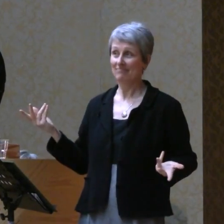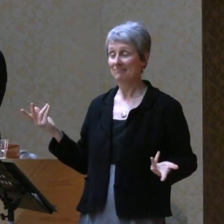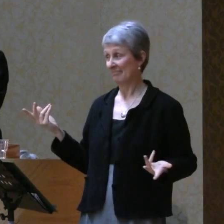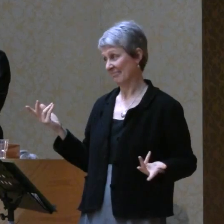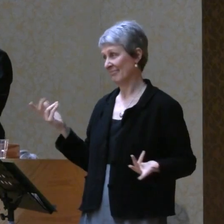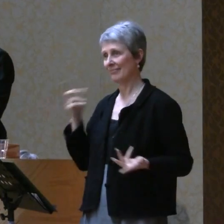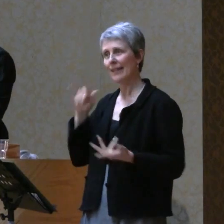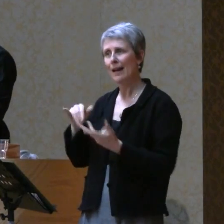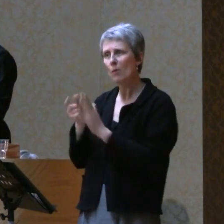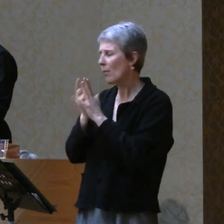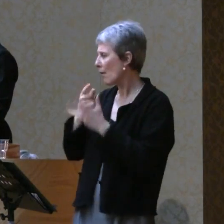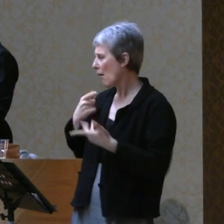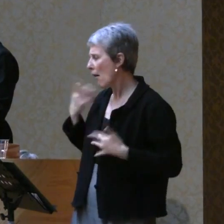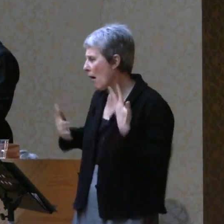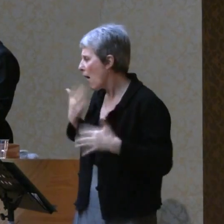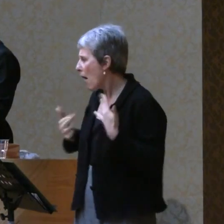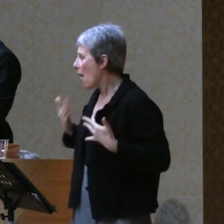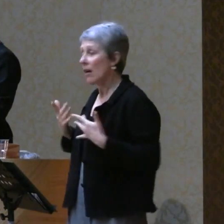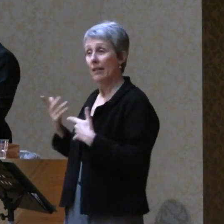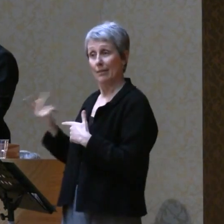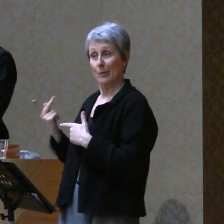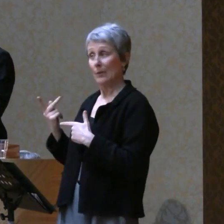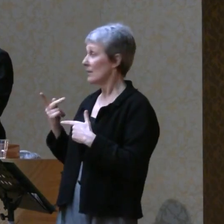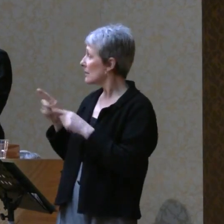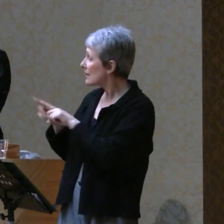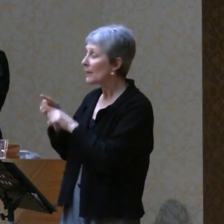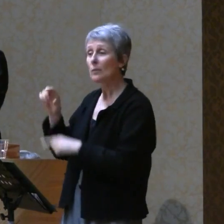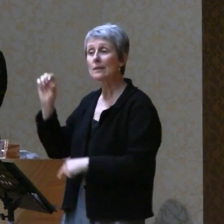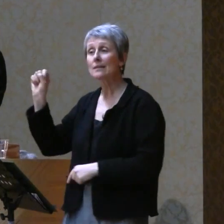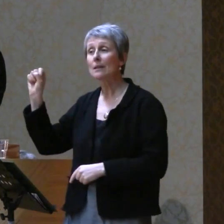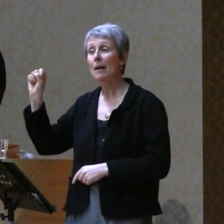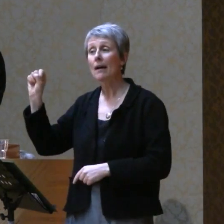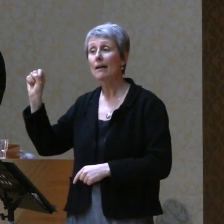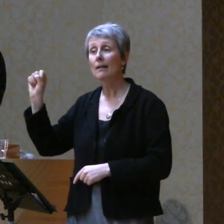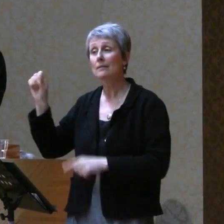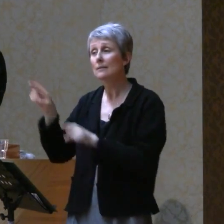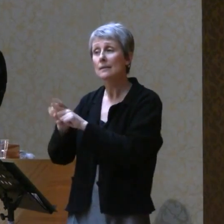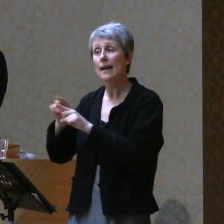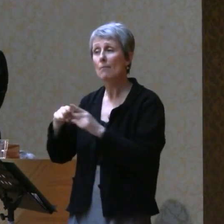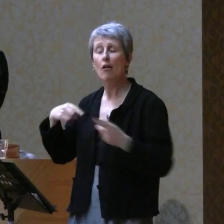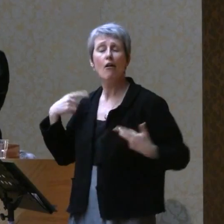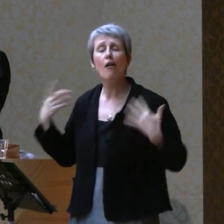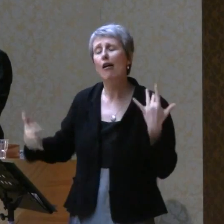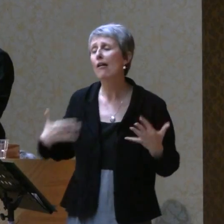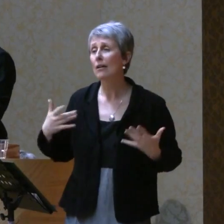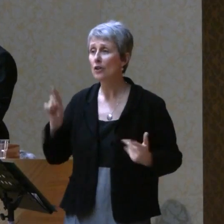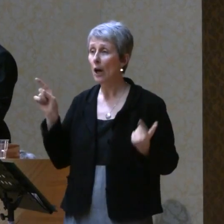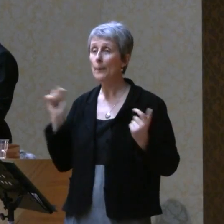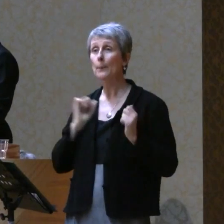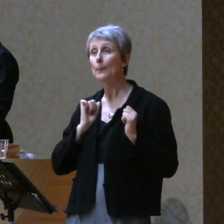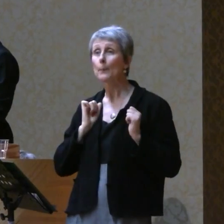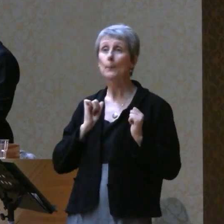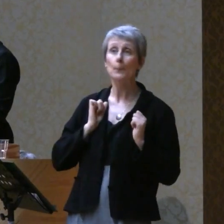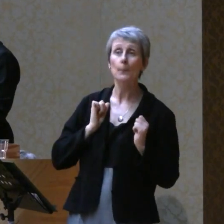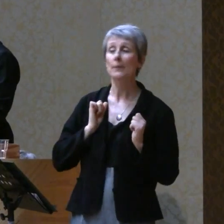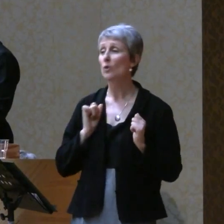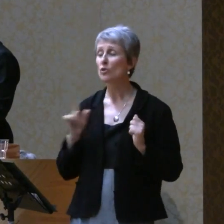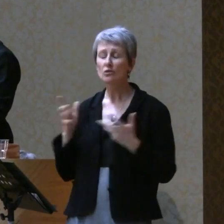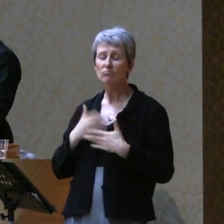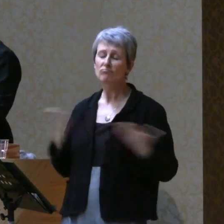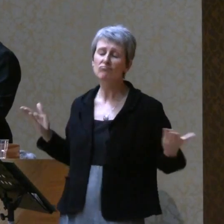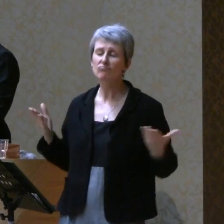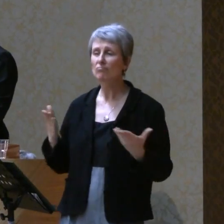that Samaya exudes in the world. Samaya is Samaya boldly and without apology.